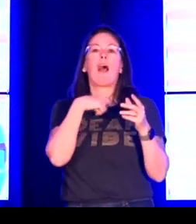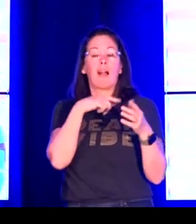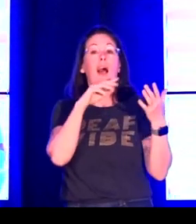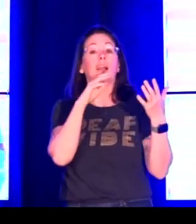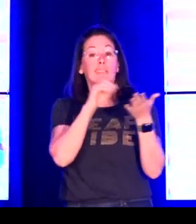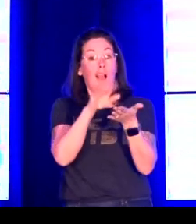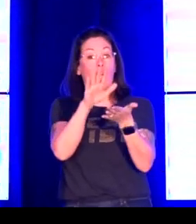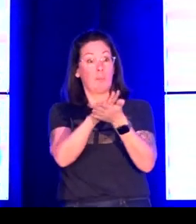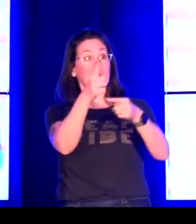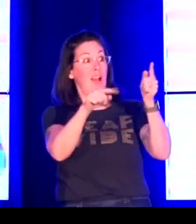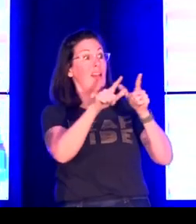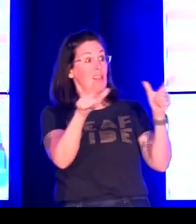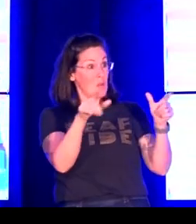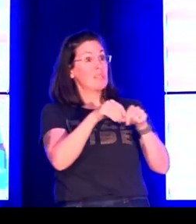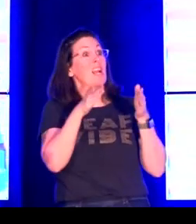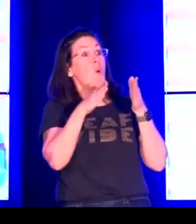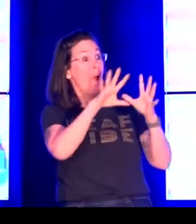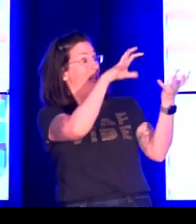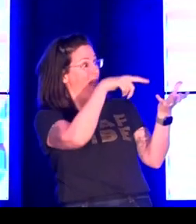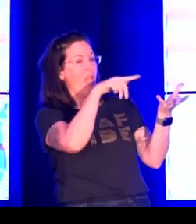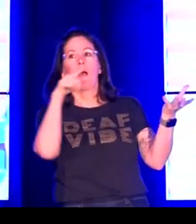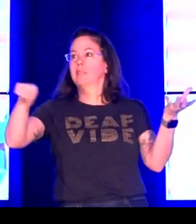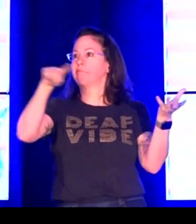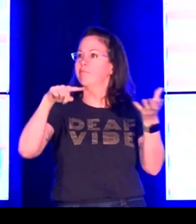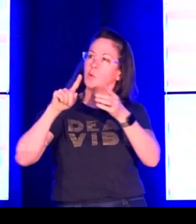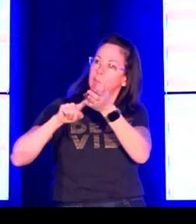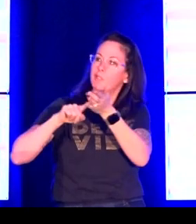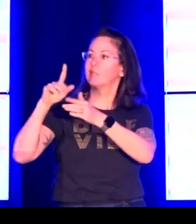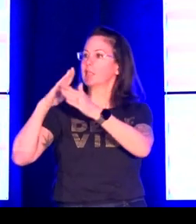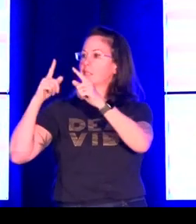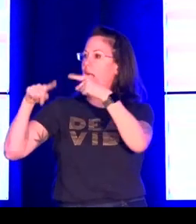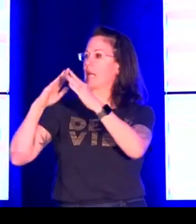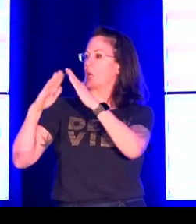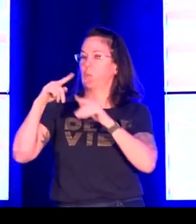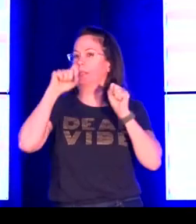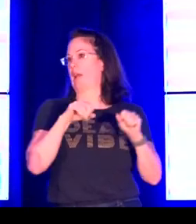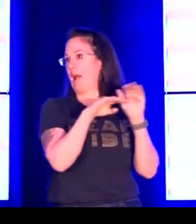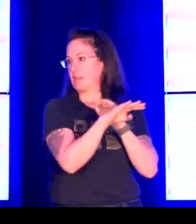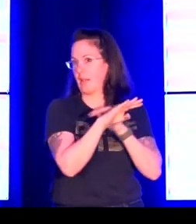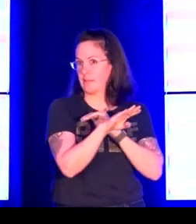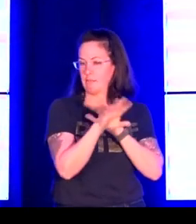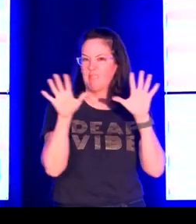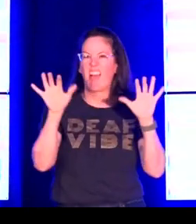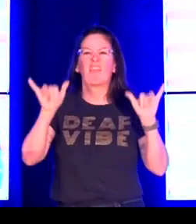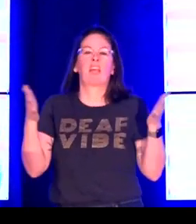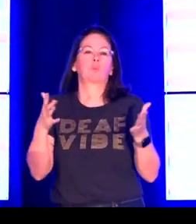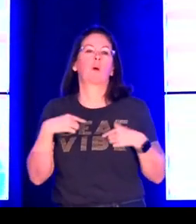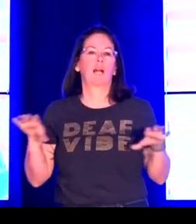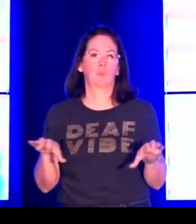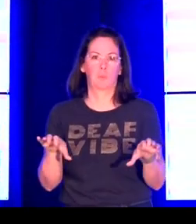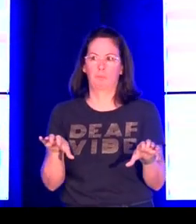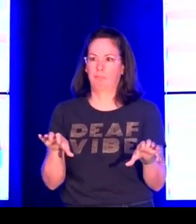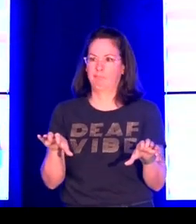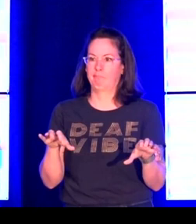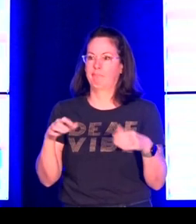And it's with the hashtag actual living scientist, stating that I am an actual living scientist, and that I